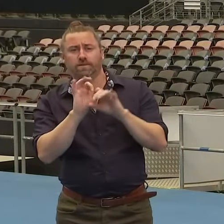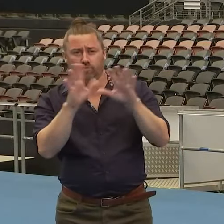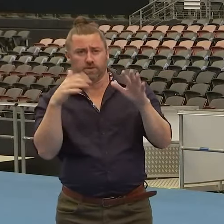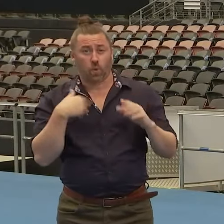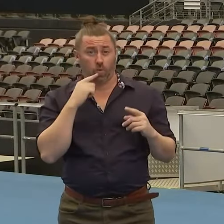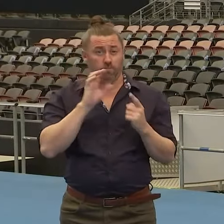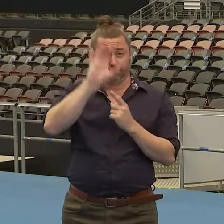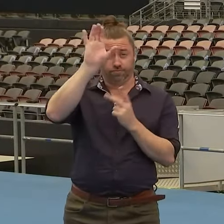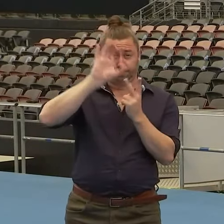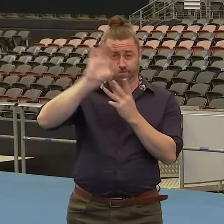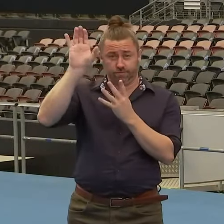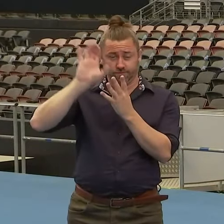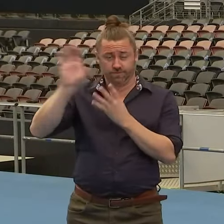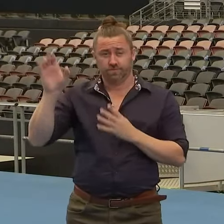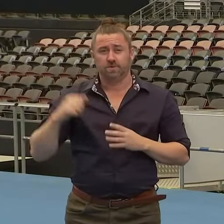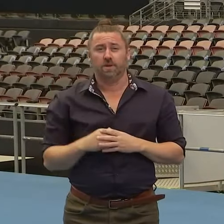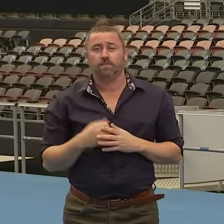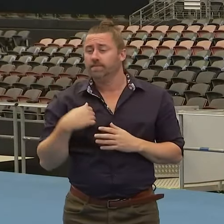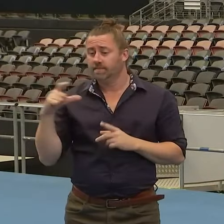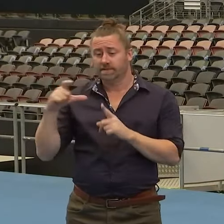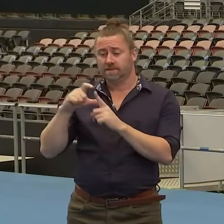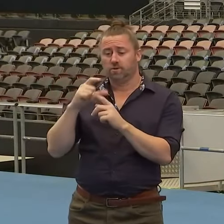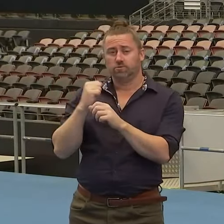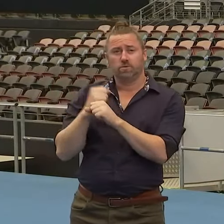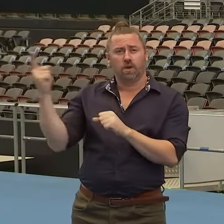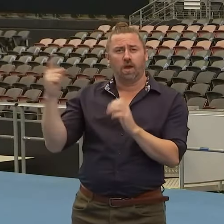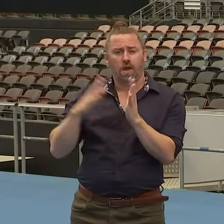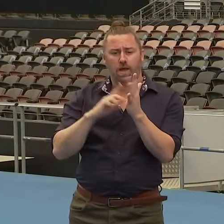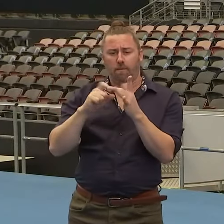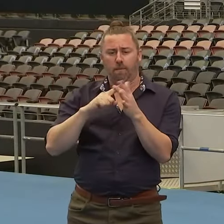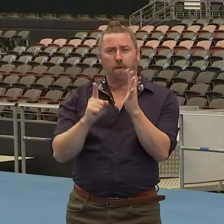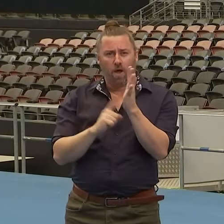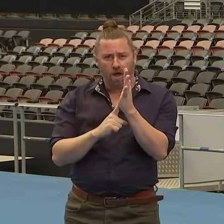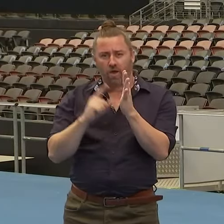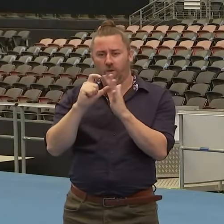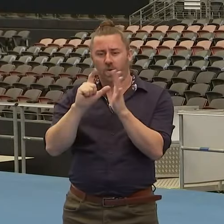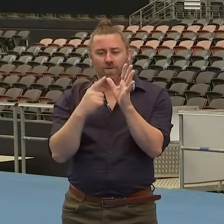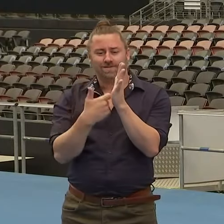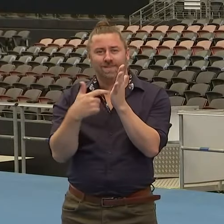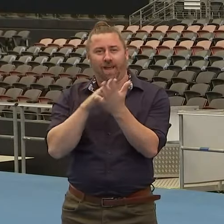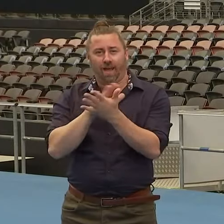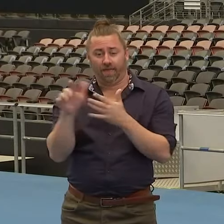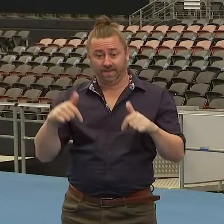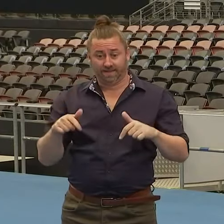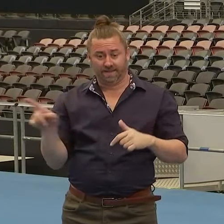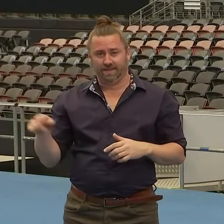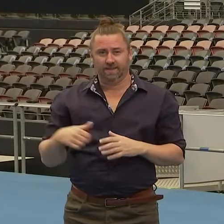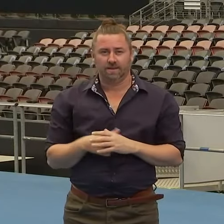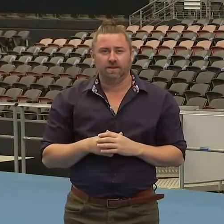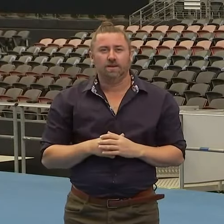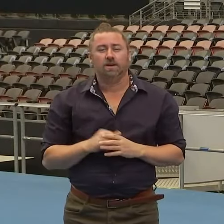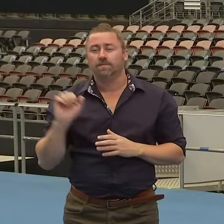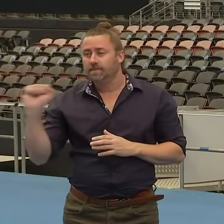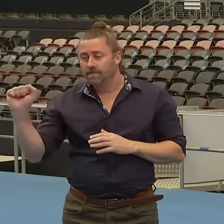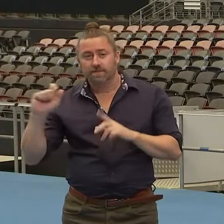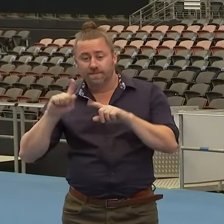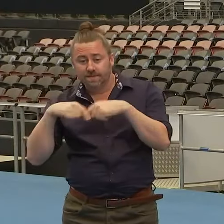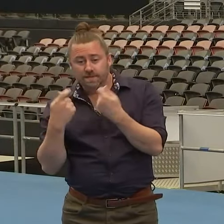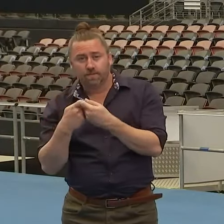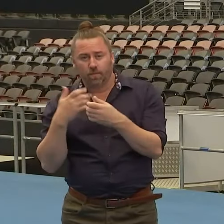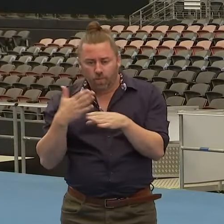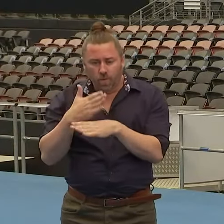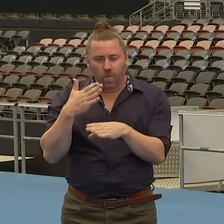the moment. Can I also welcome my Director General, Michael Darth, who's here as well and who's been working, him and his team, extensively